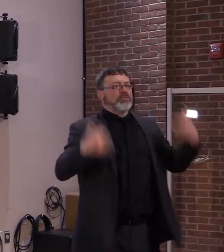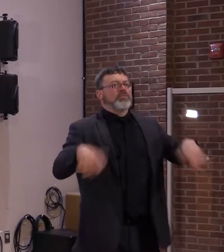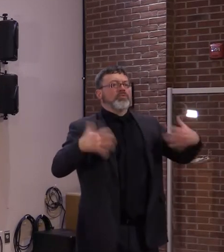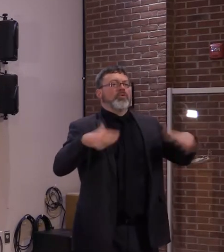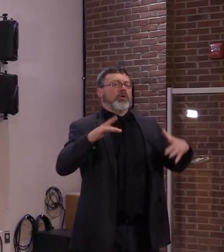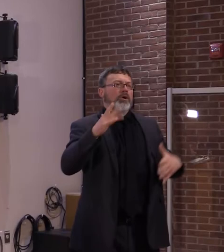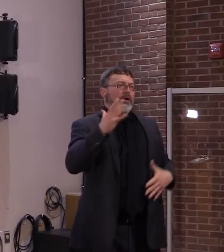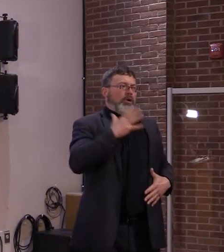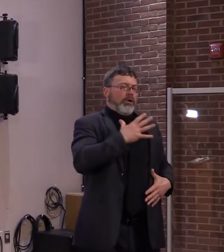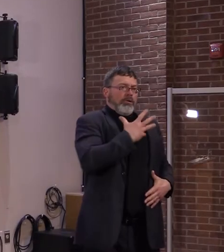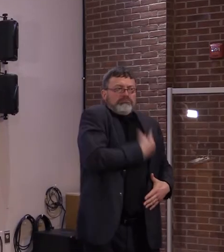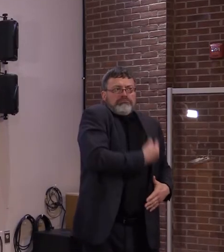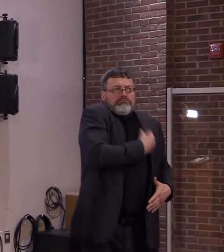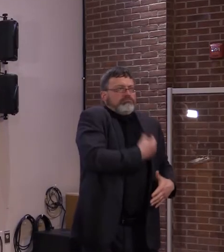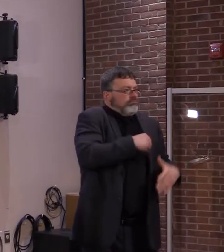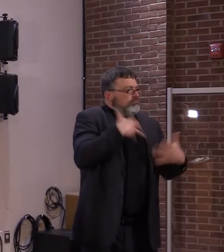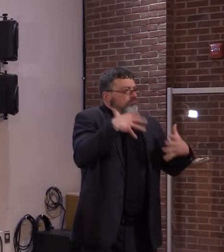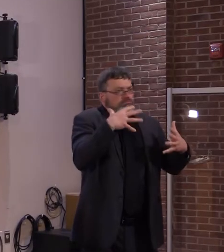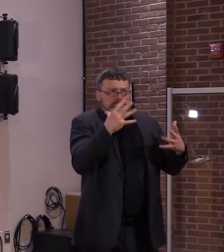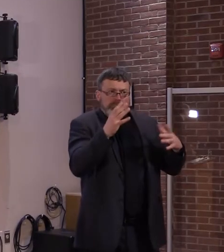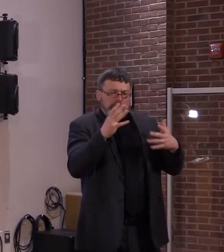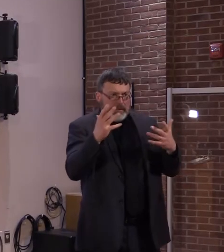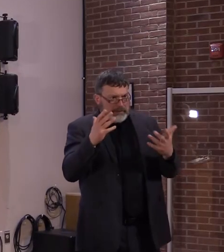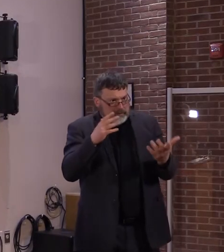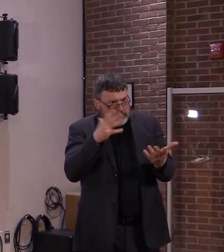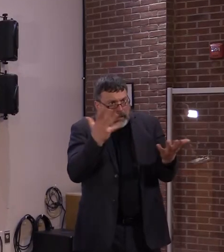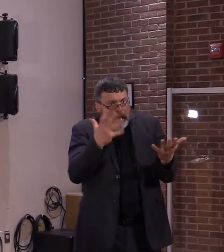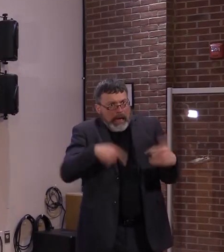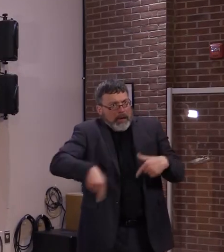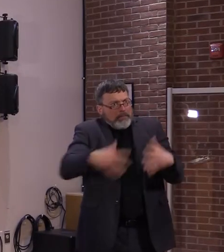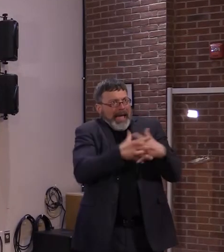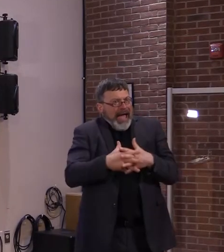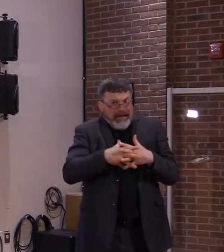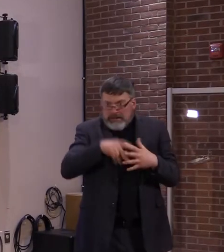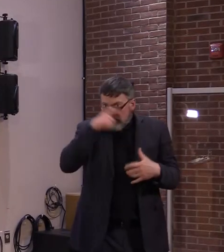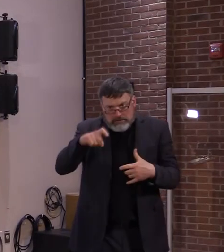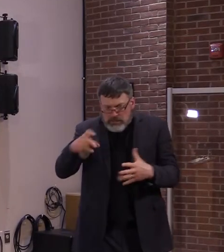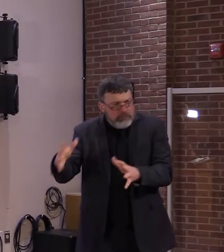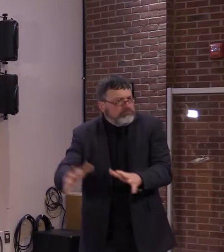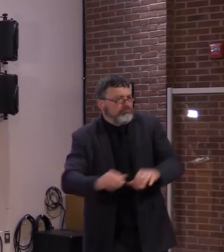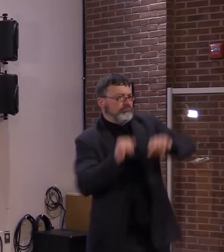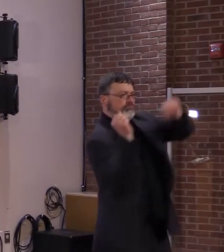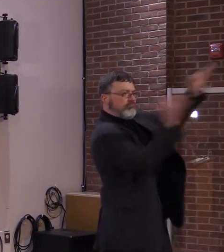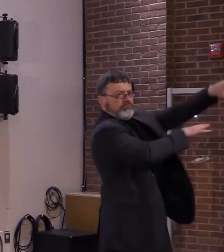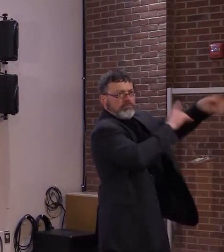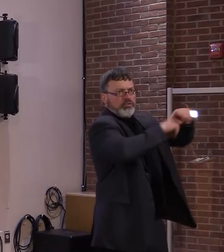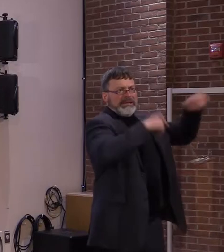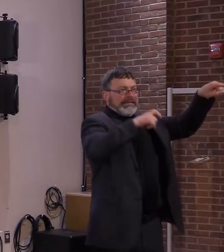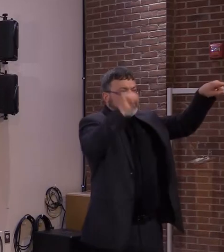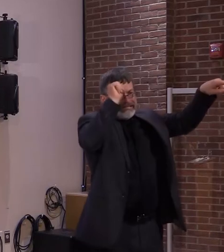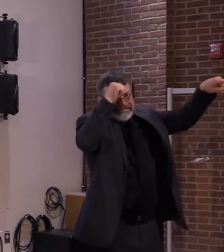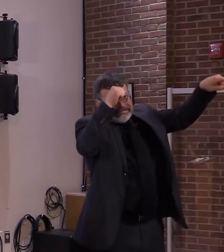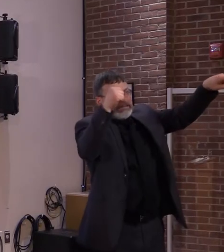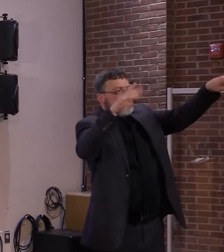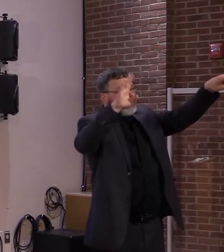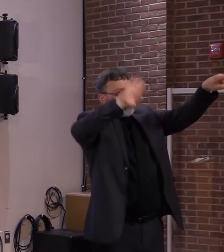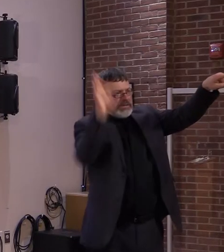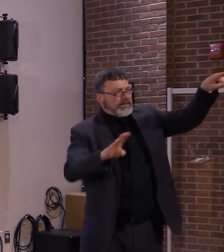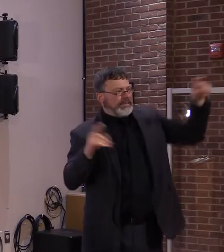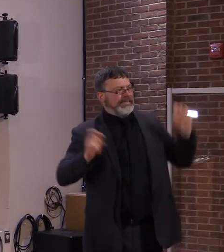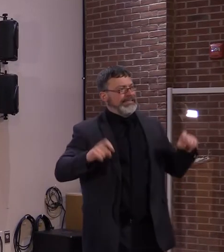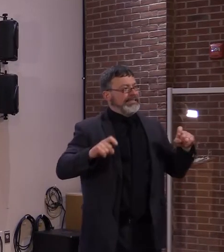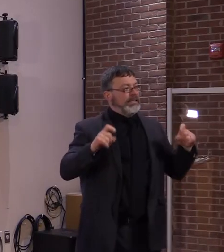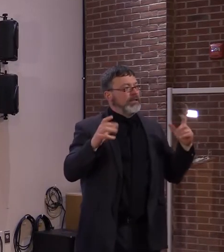do. So I don't know how quickly this could become a seasonal virus just because it's still